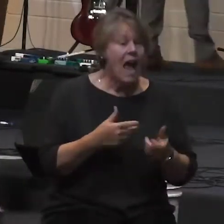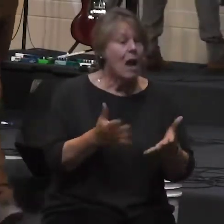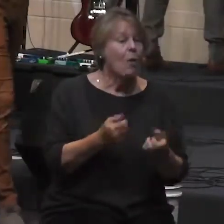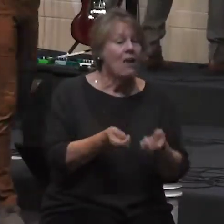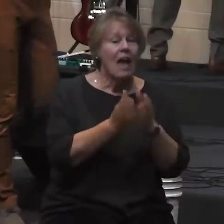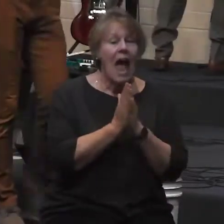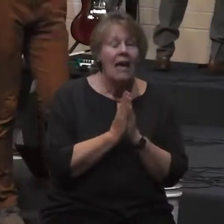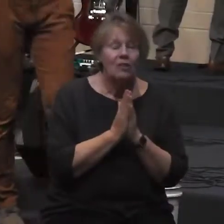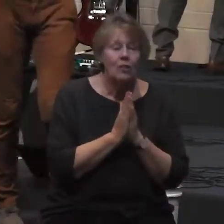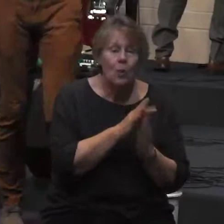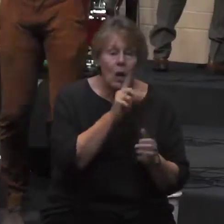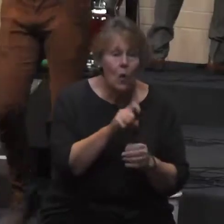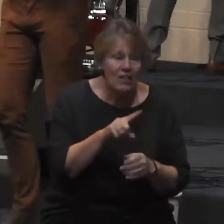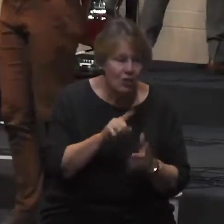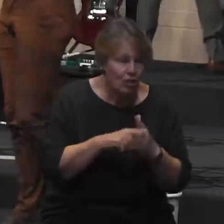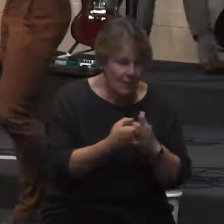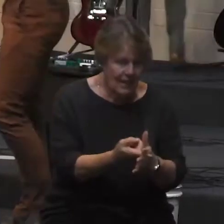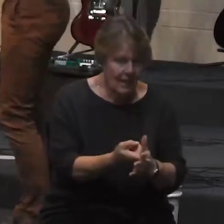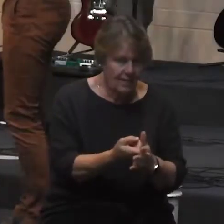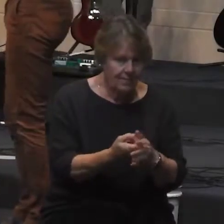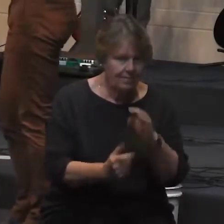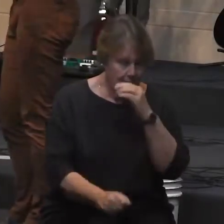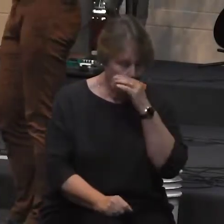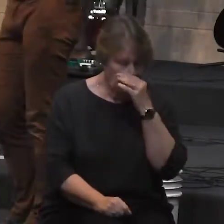on our time together this morning. Here's the question.